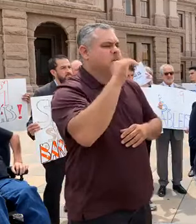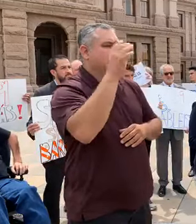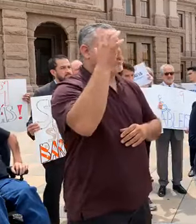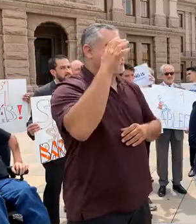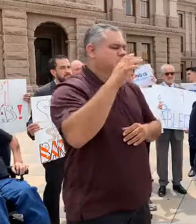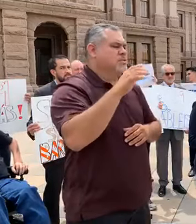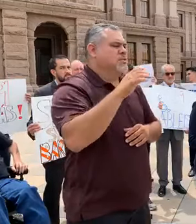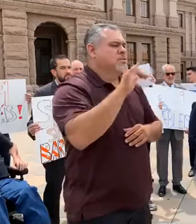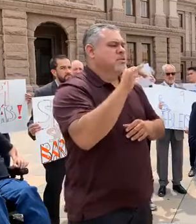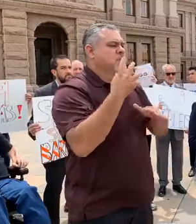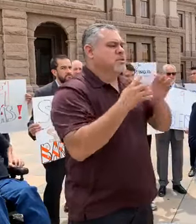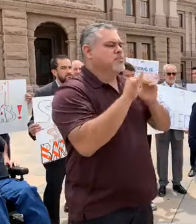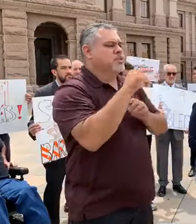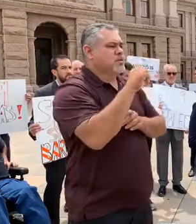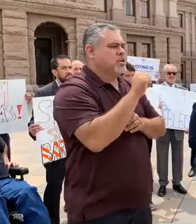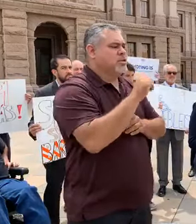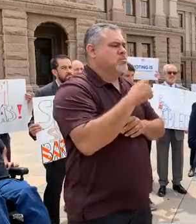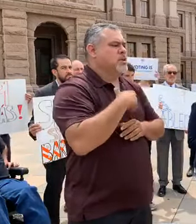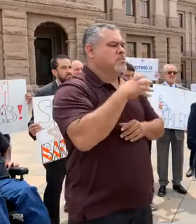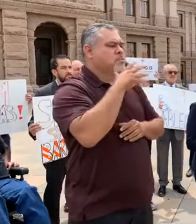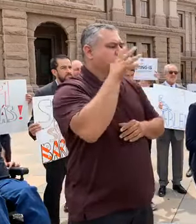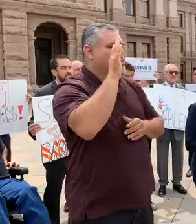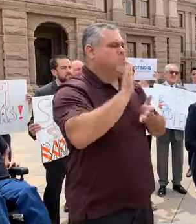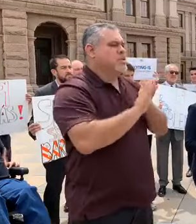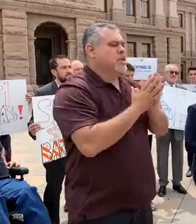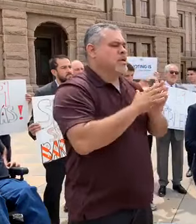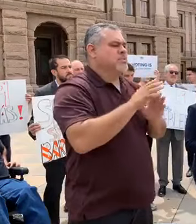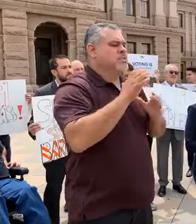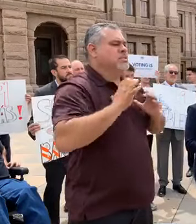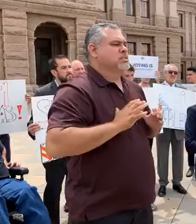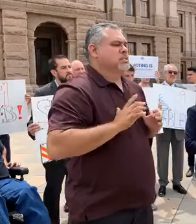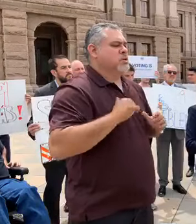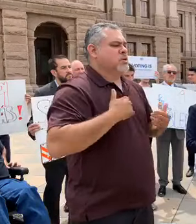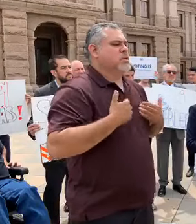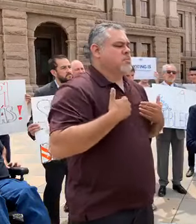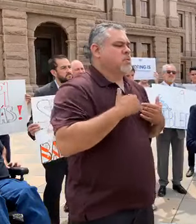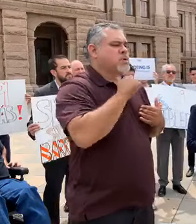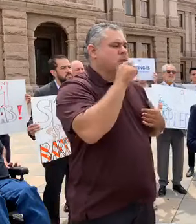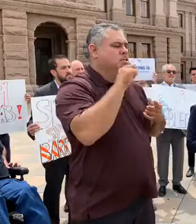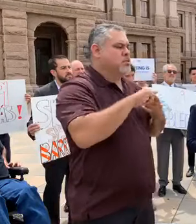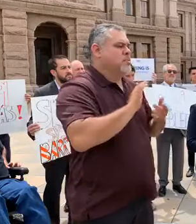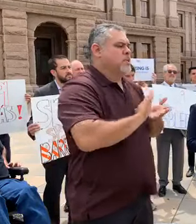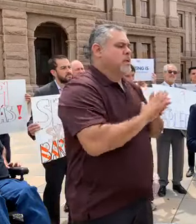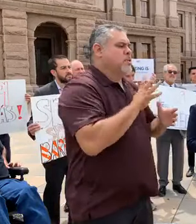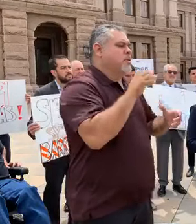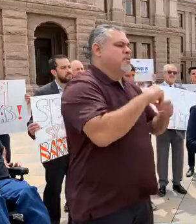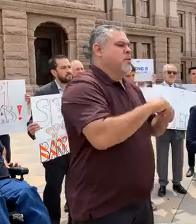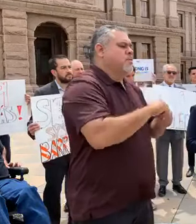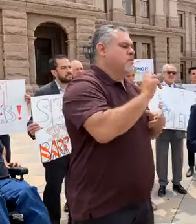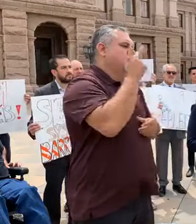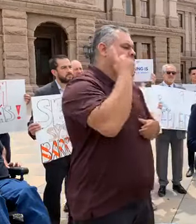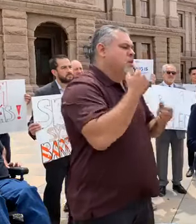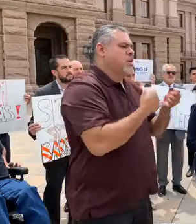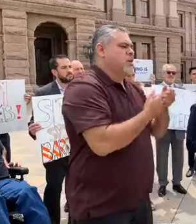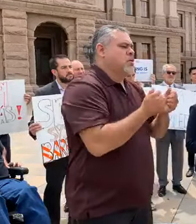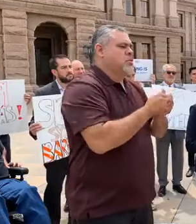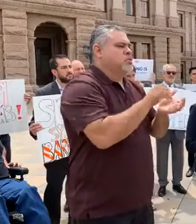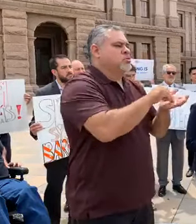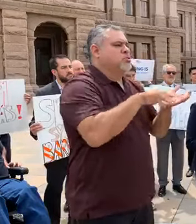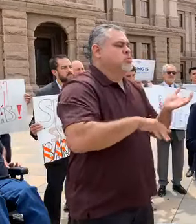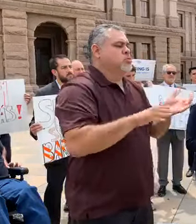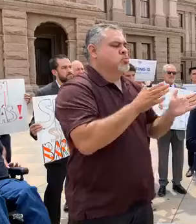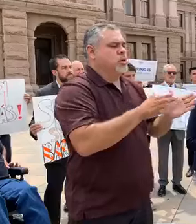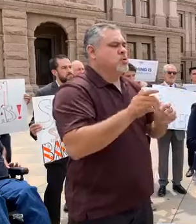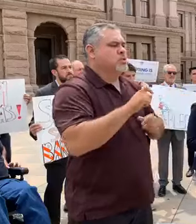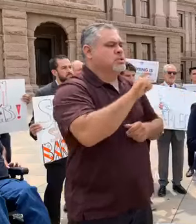Mi parents became naturalized citizens when I was a young girl, but it wasn't until I became involved in political advocacy as a student organizer with Texas Rising,